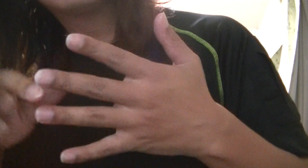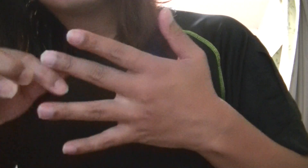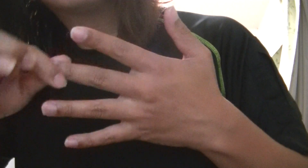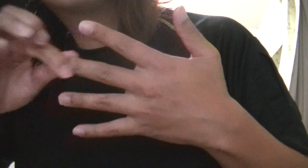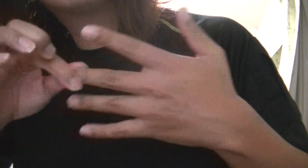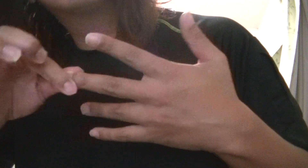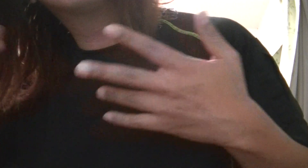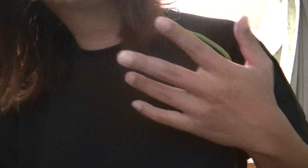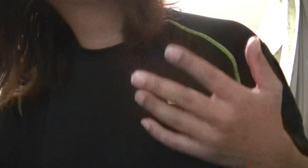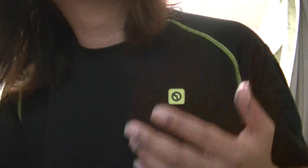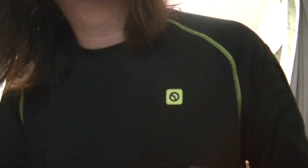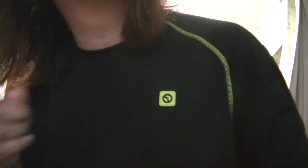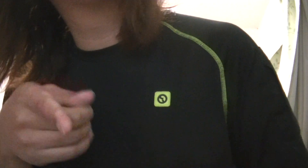let's not give in